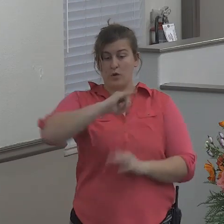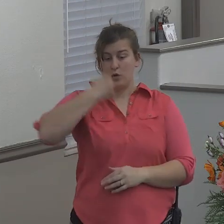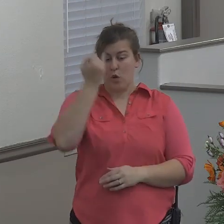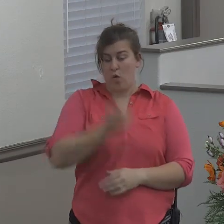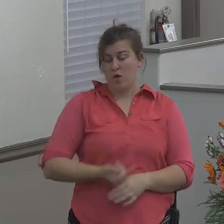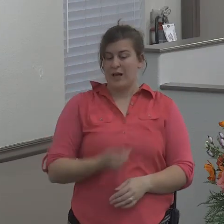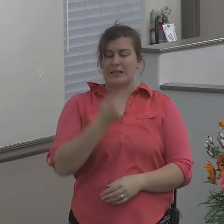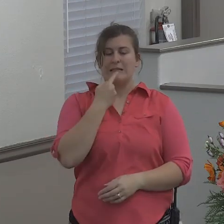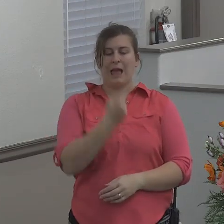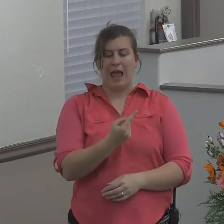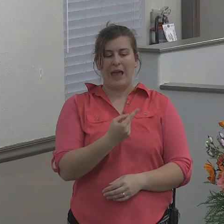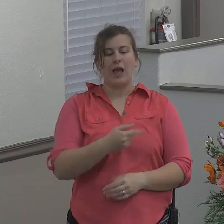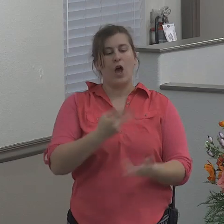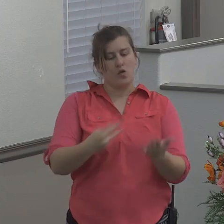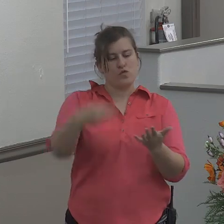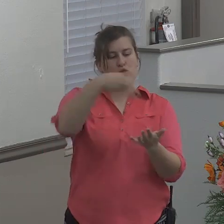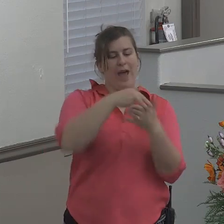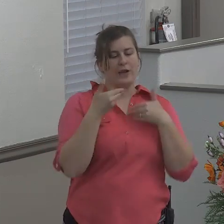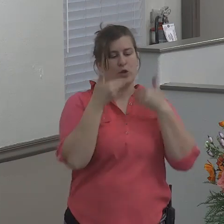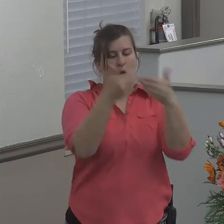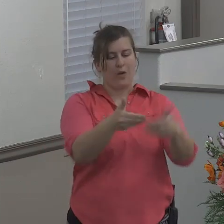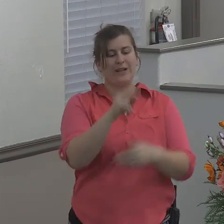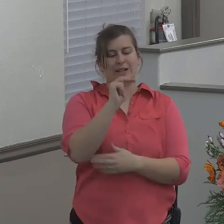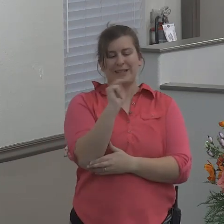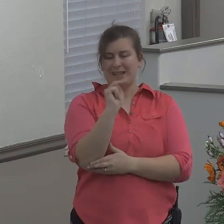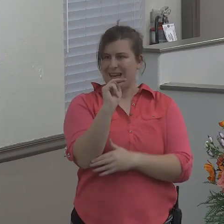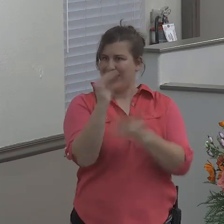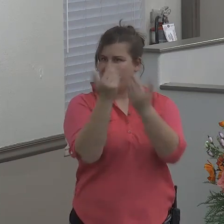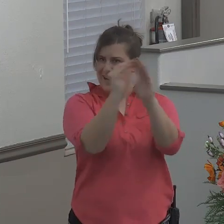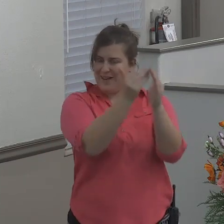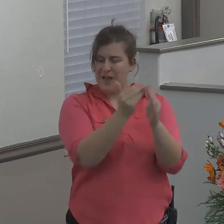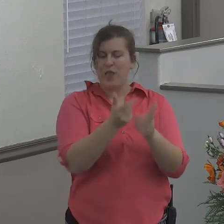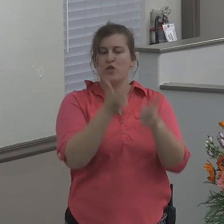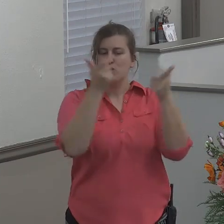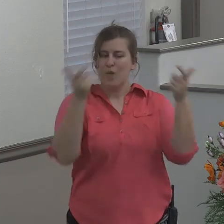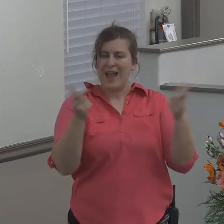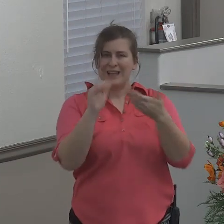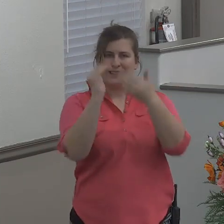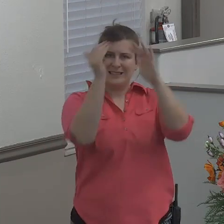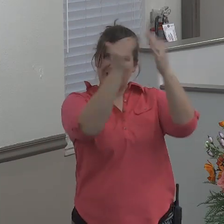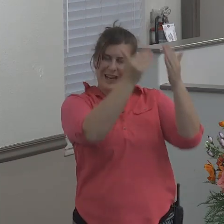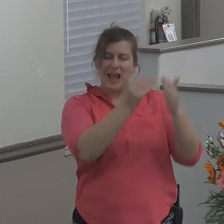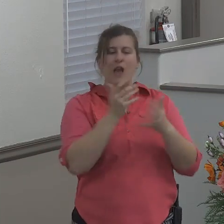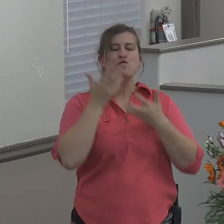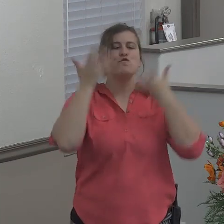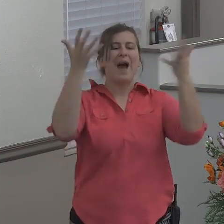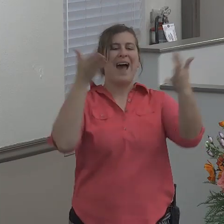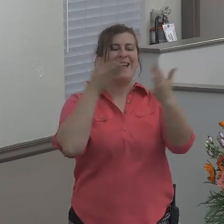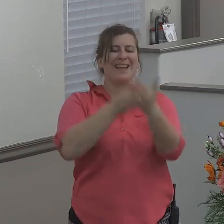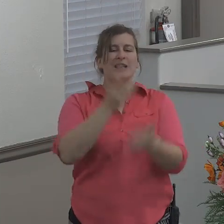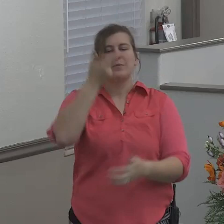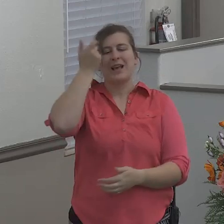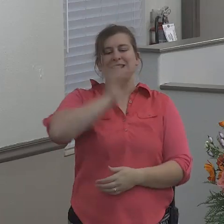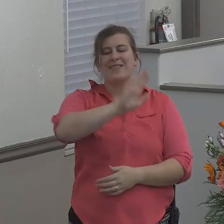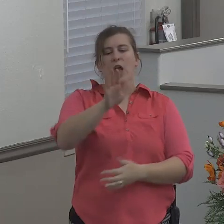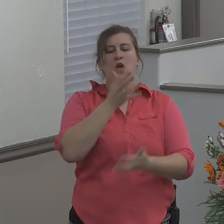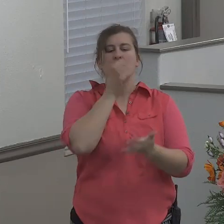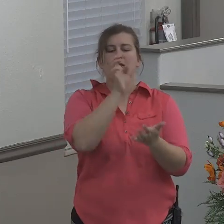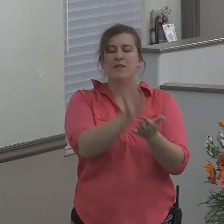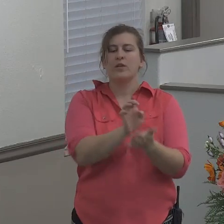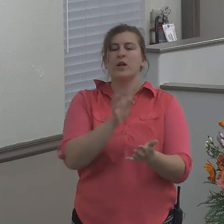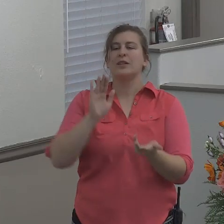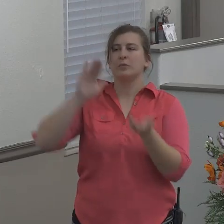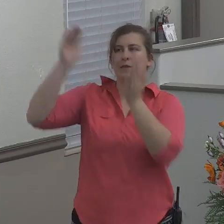saying, Arise, go to Nineveh, that great city, and cry against it, for their wickedness has come up before me.